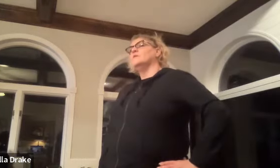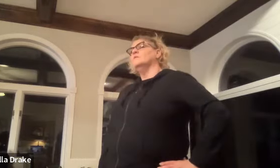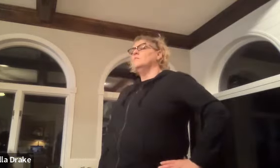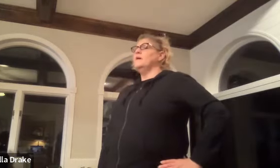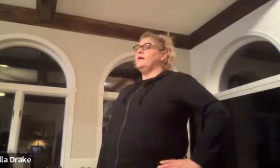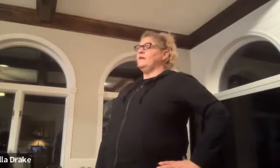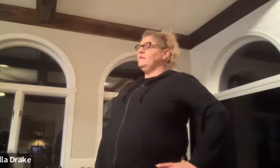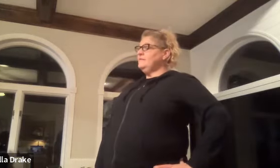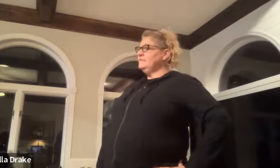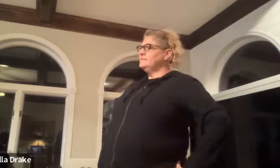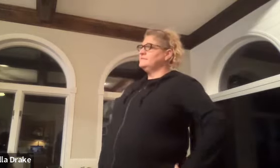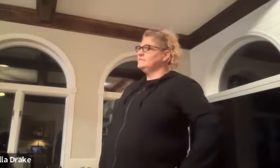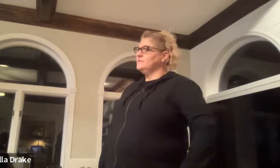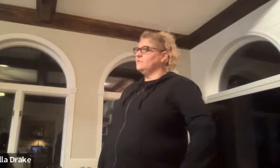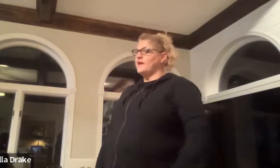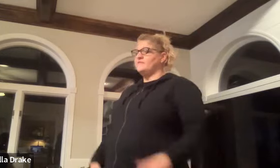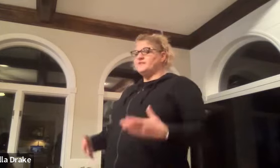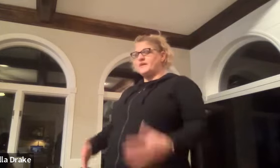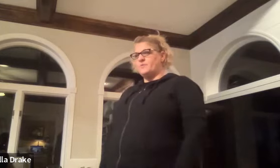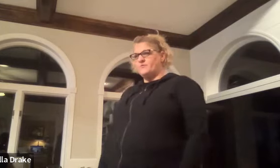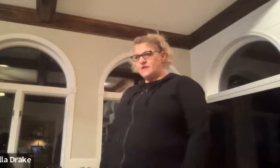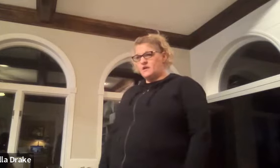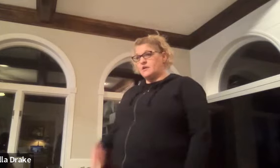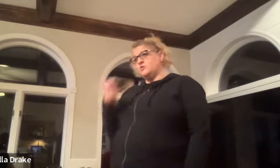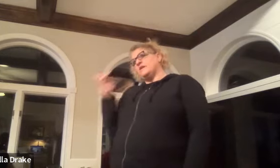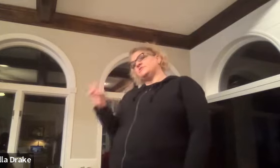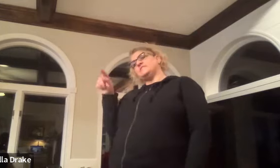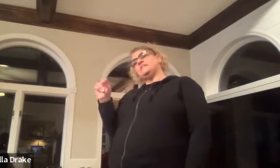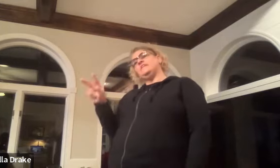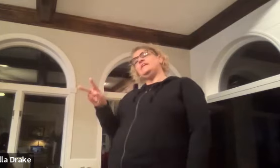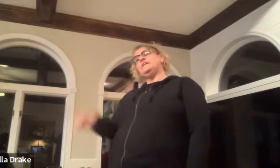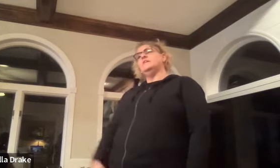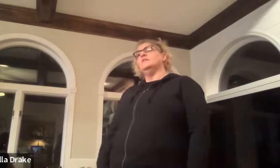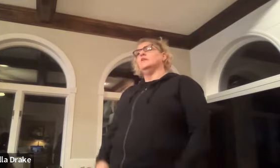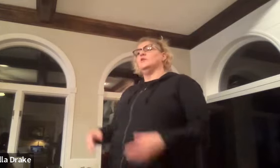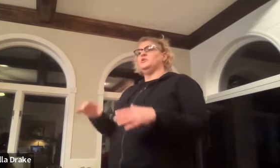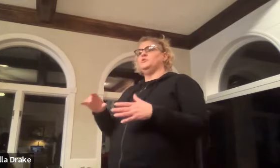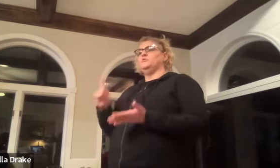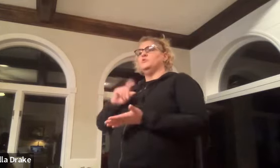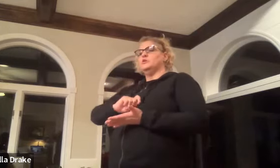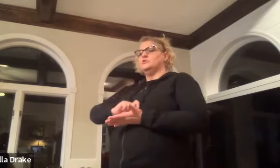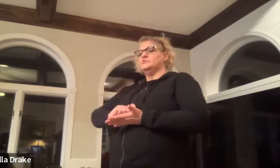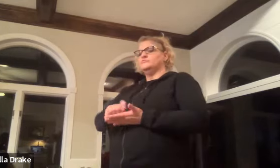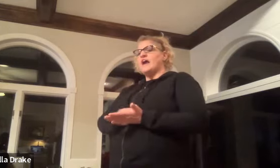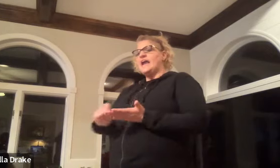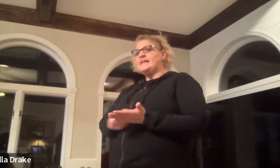well what kind of free time are we talking are you watching tv are you writing